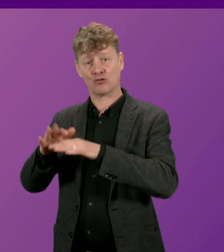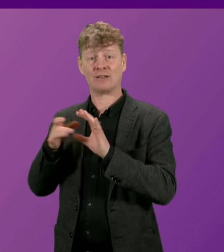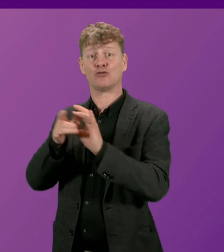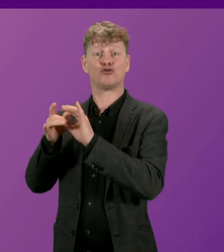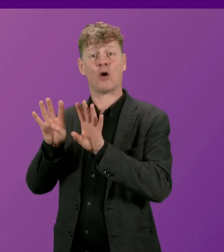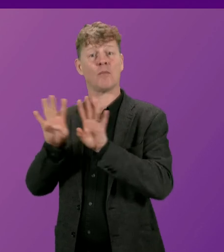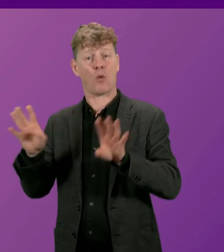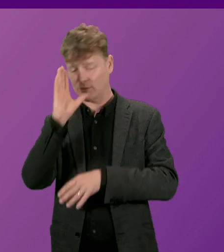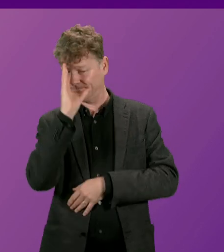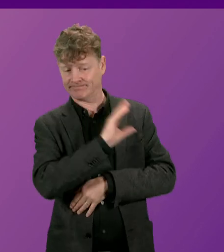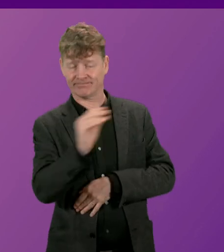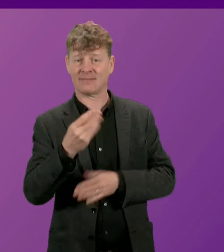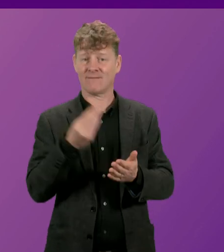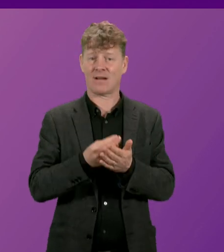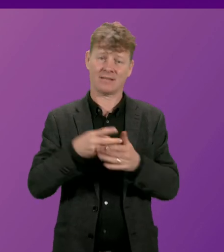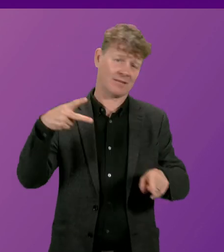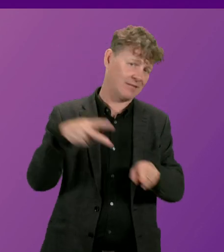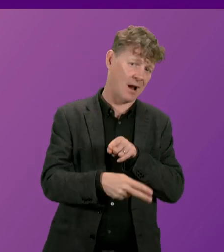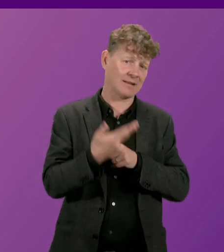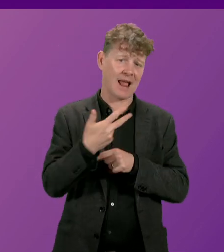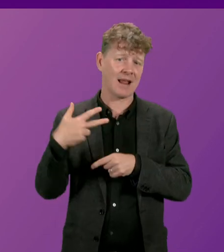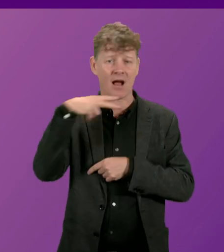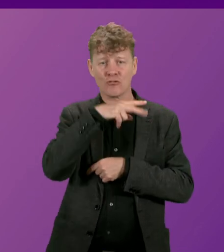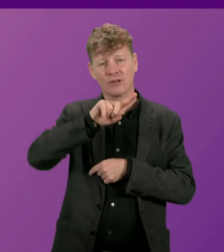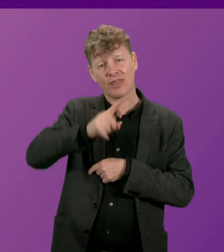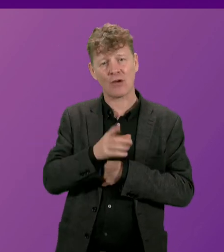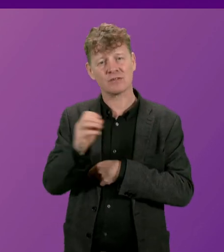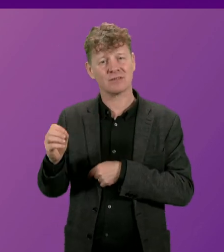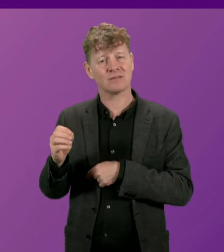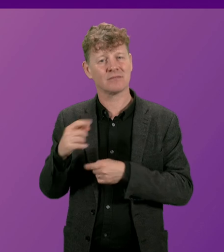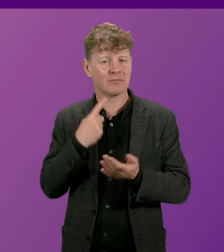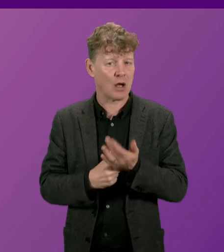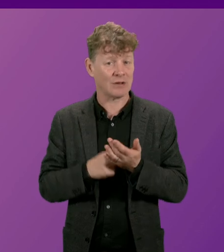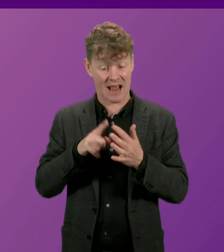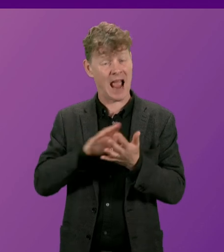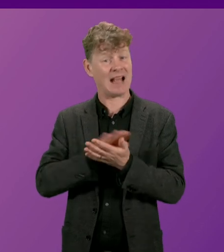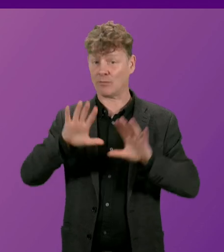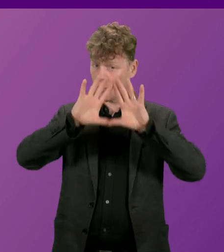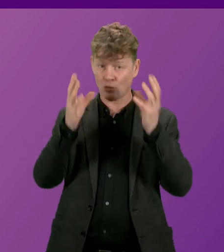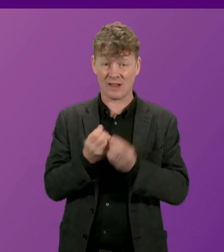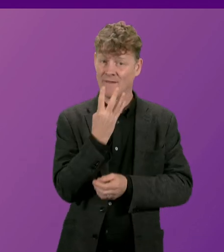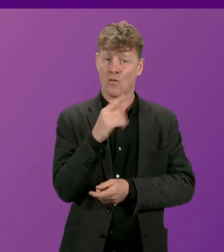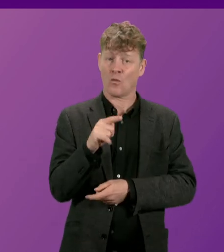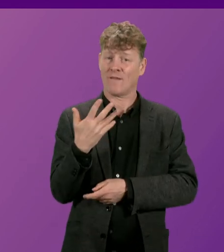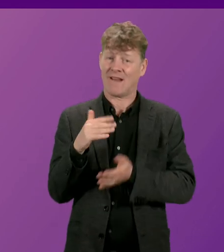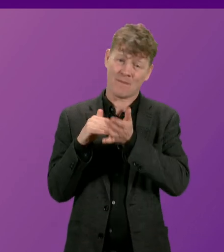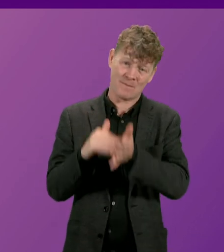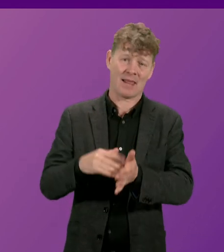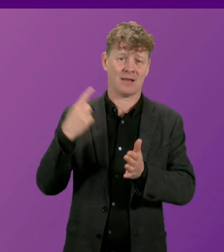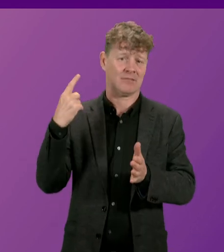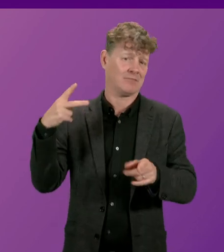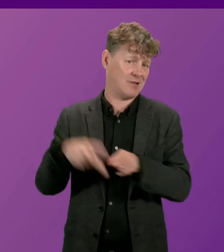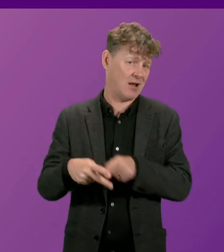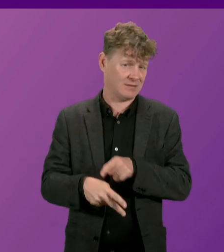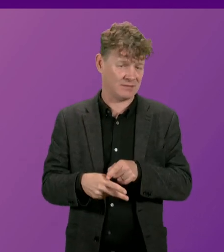funding will soon be cut by over £800,000, and across Edinburgh by £4.5 million. If these cuts